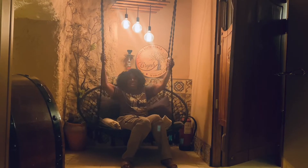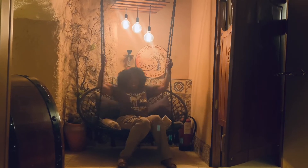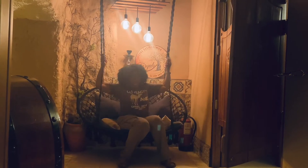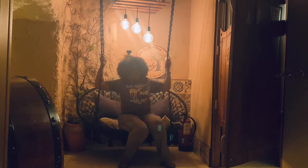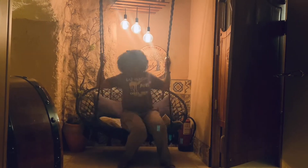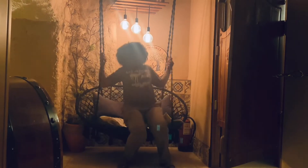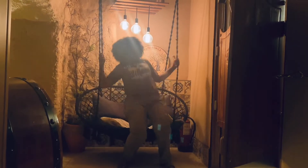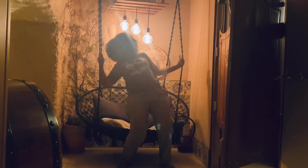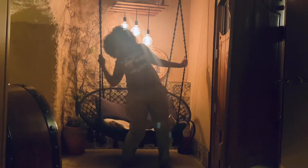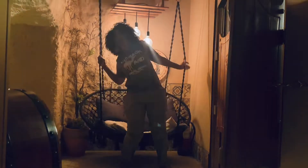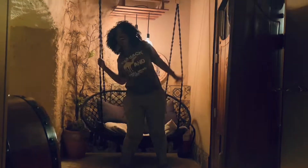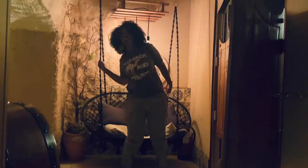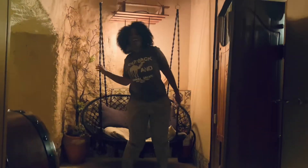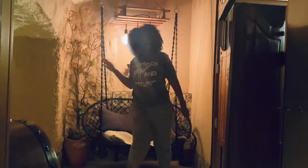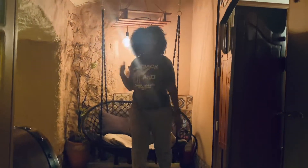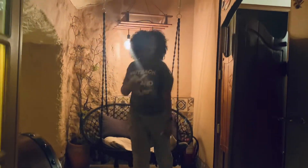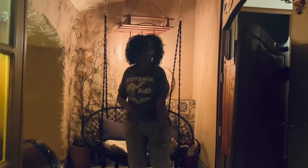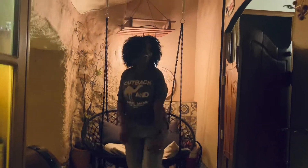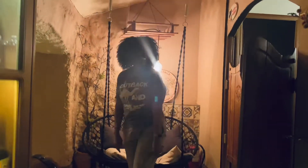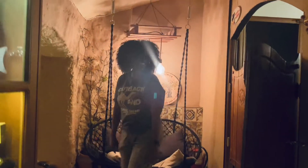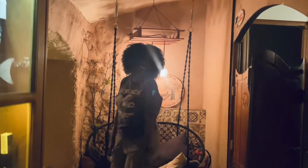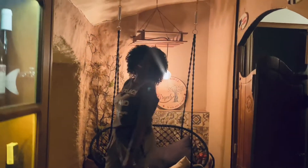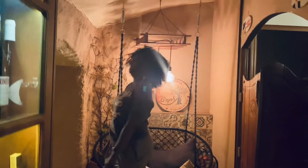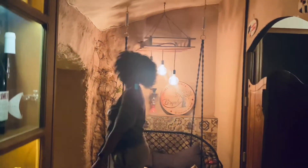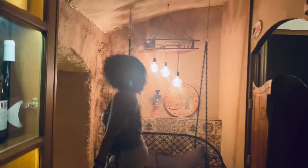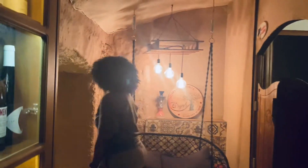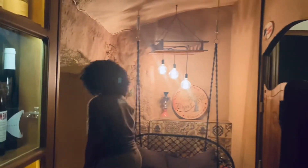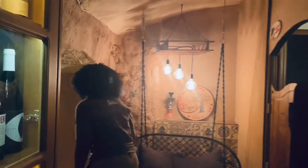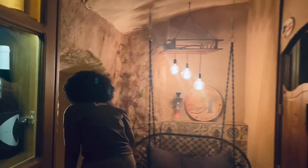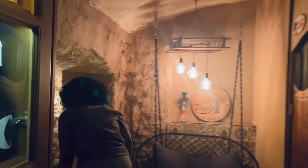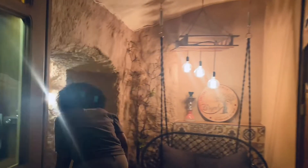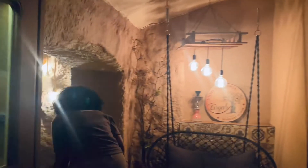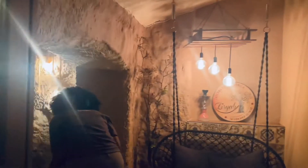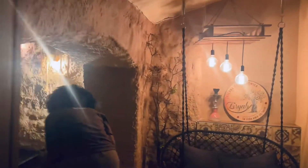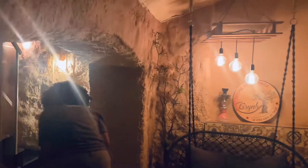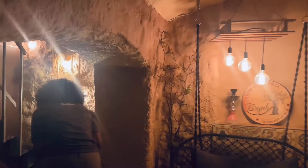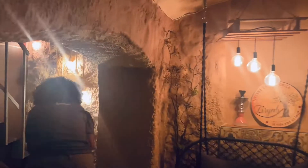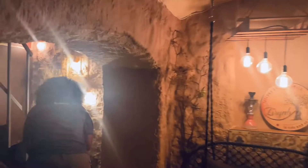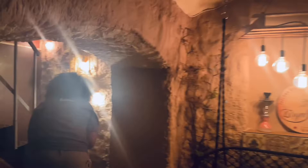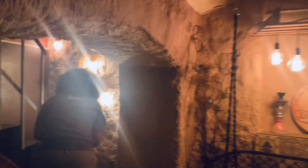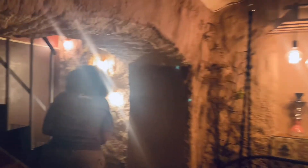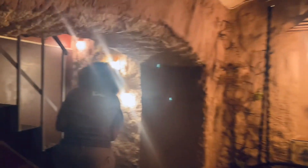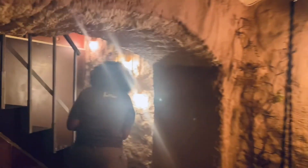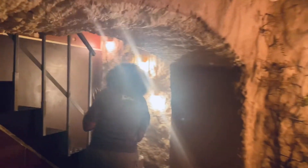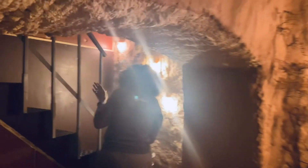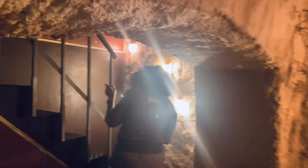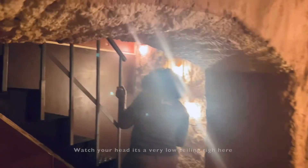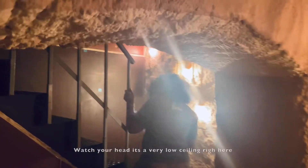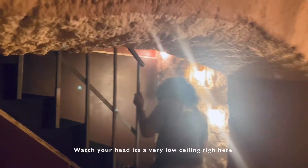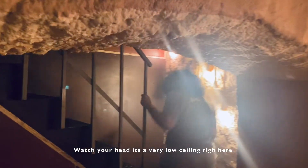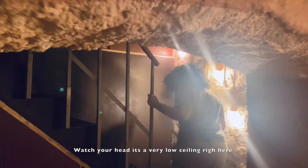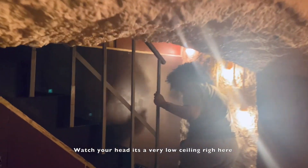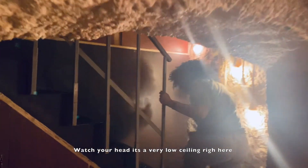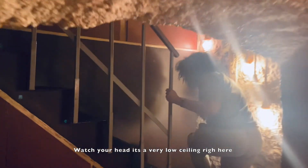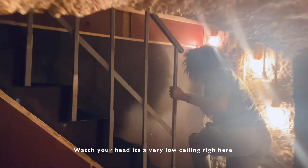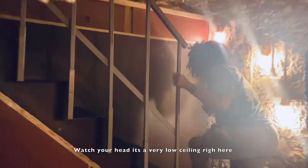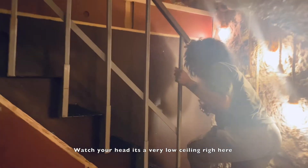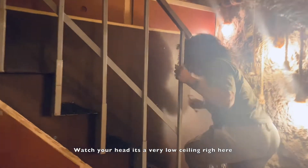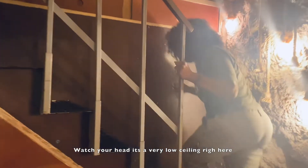do it okay watch your